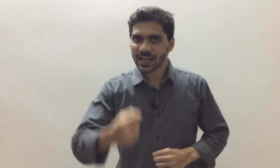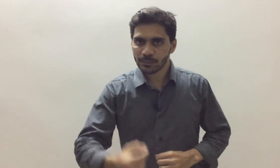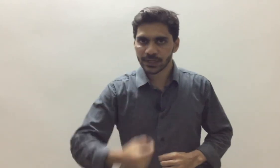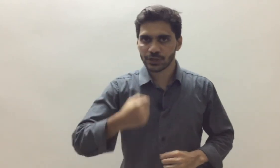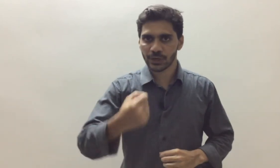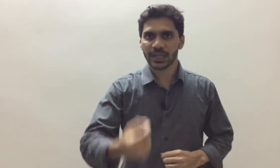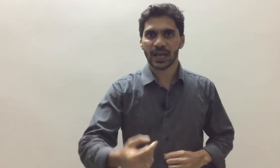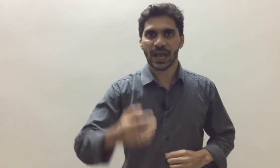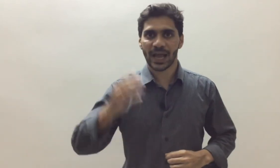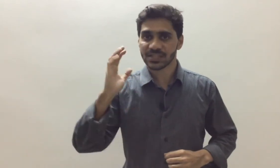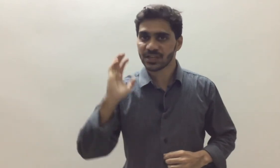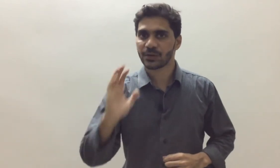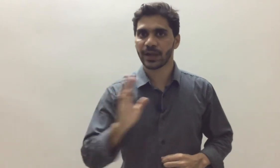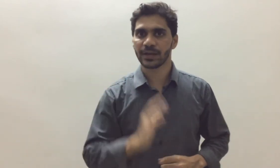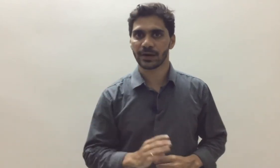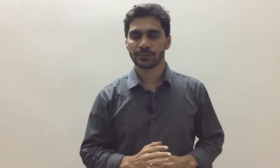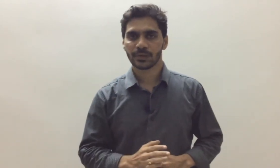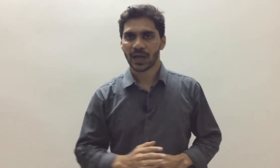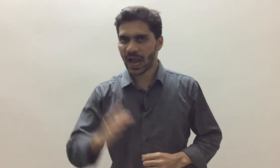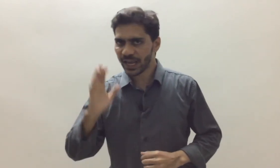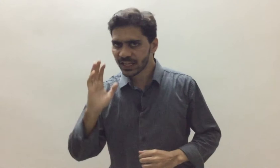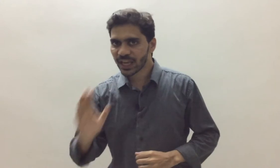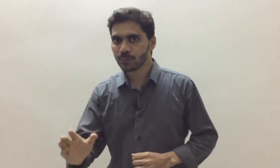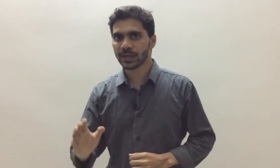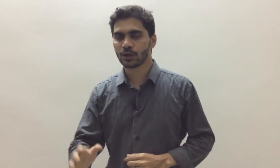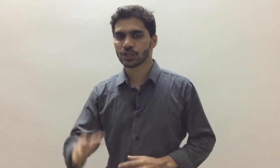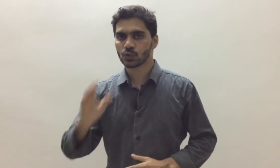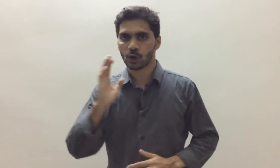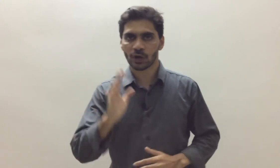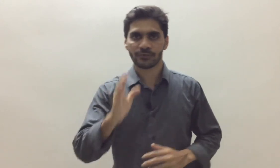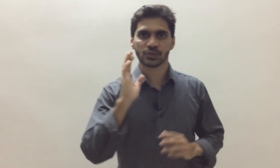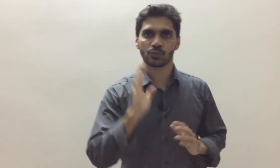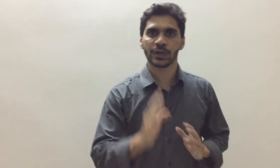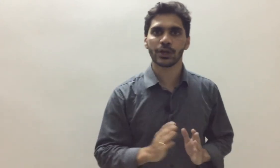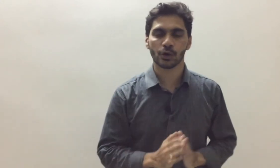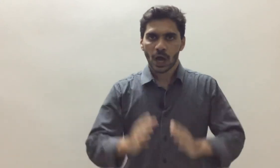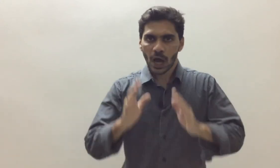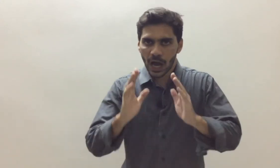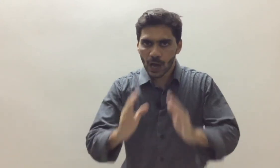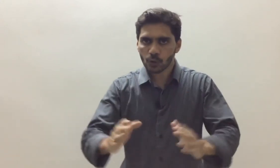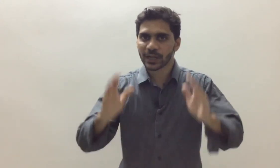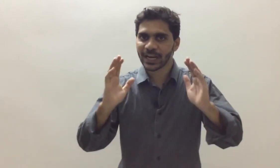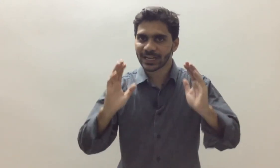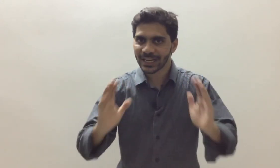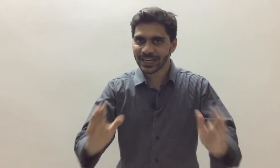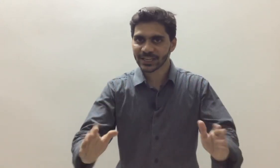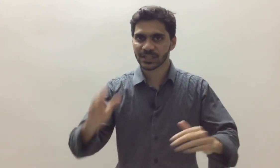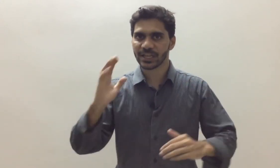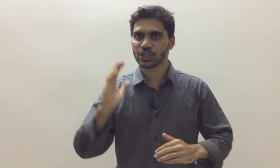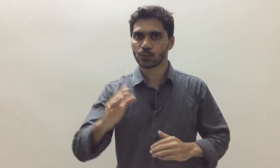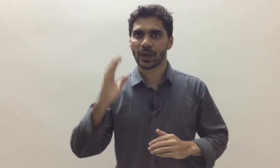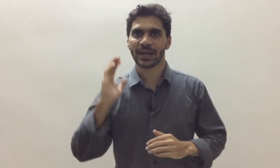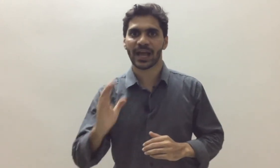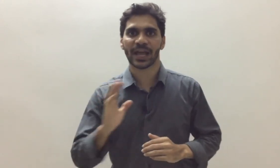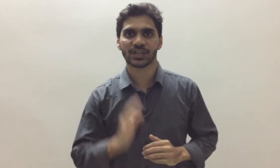my journey as a trainer, I came across one of his videos, how great leaders inspire action.